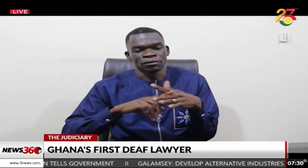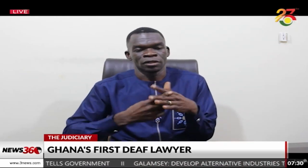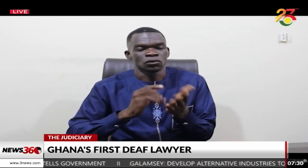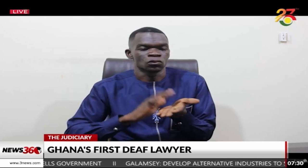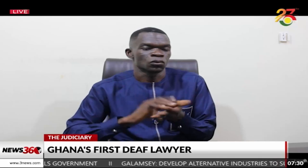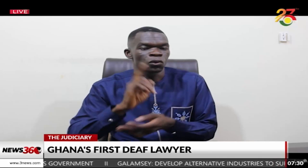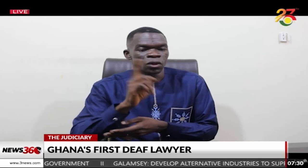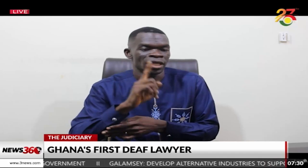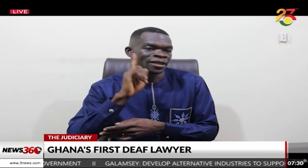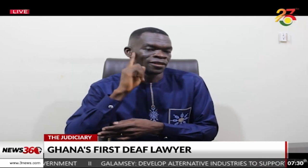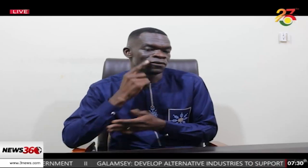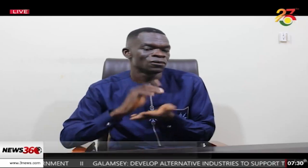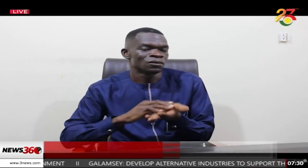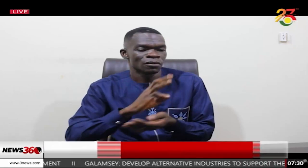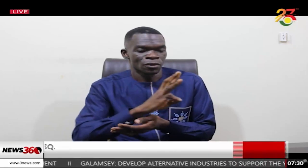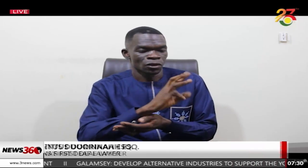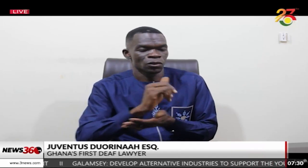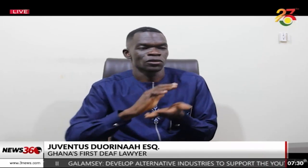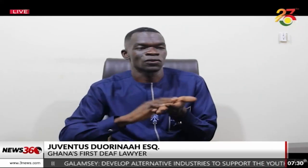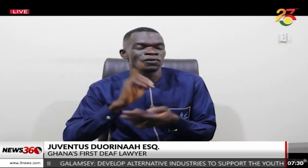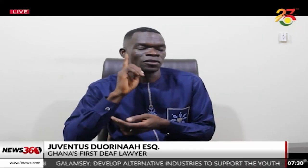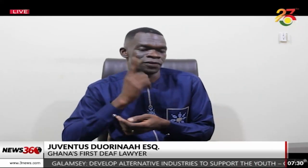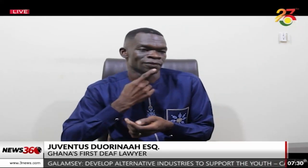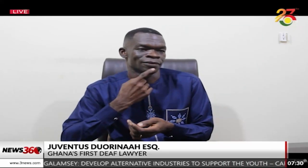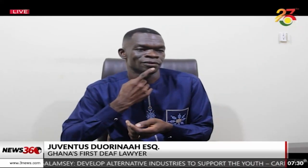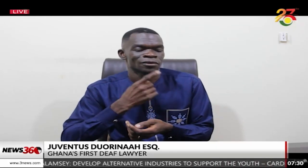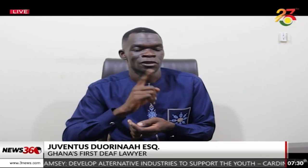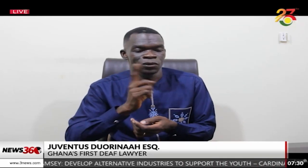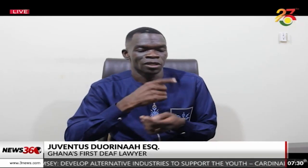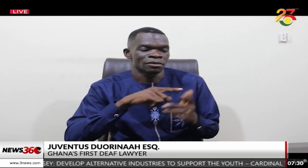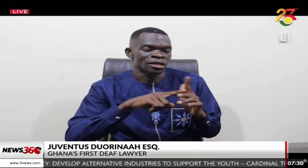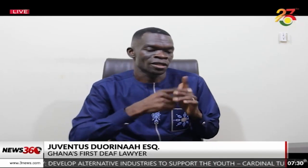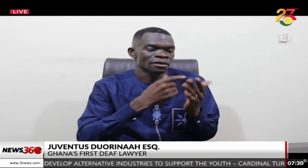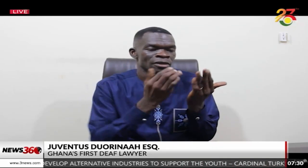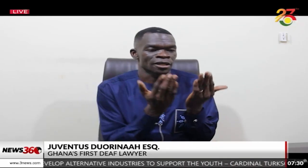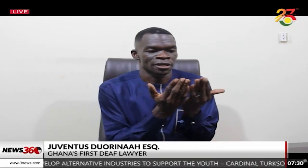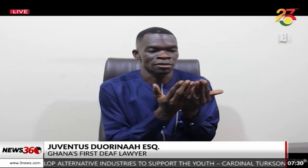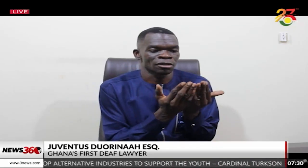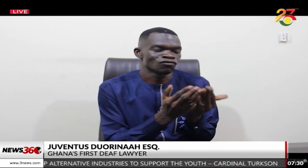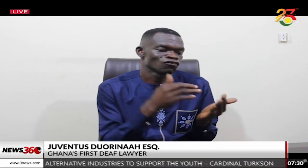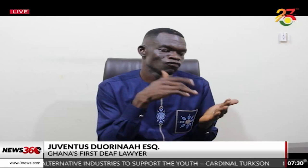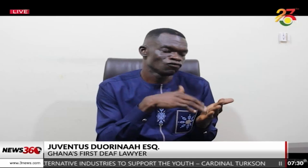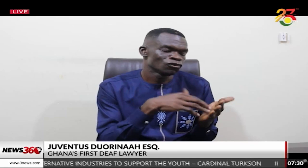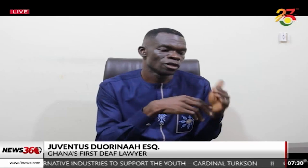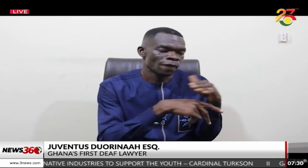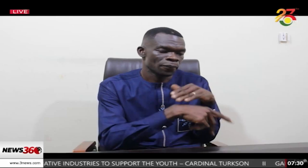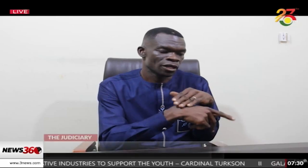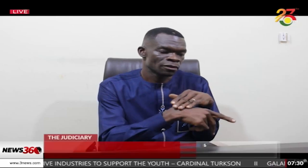came back to school again. And there was a school for the deaf in Wa. So that's Wa School for the Deaf. I went there.